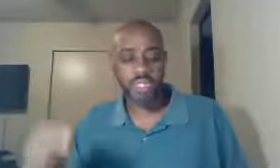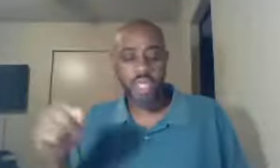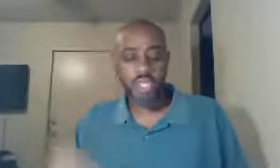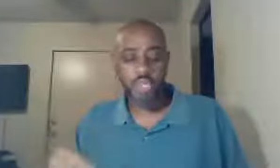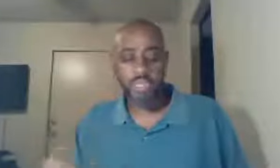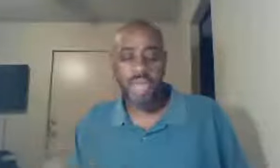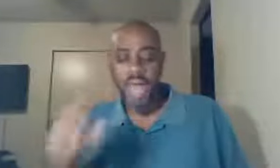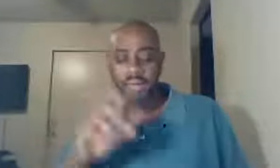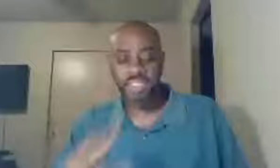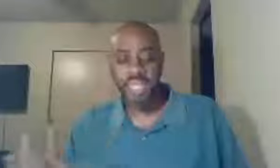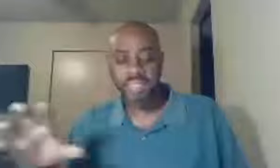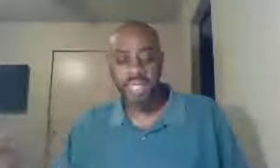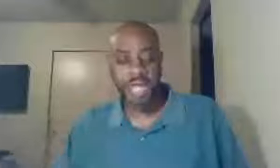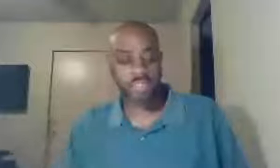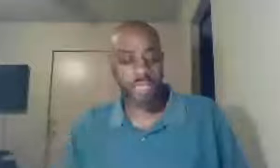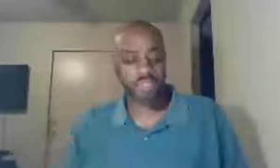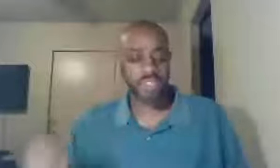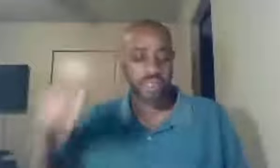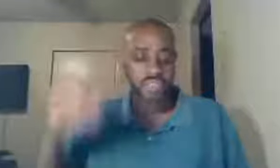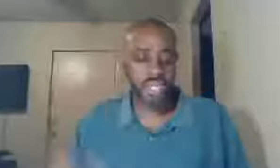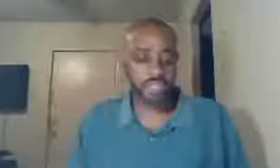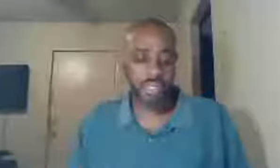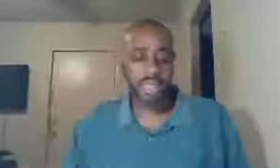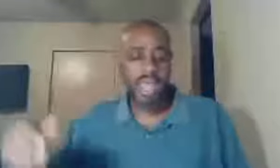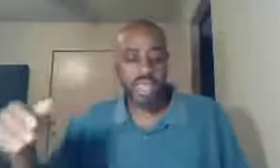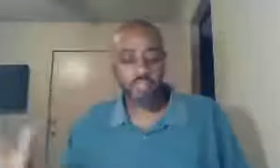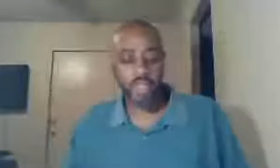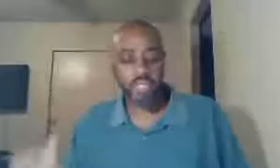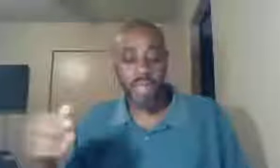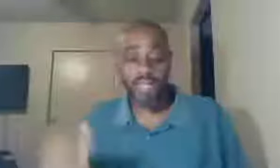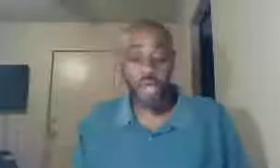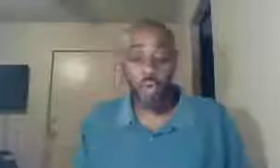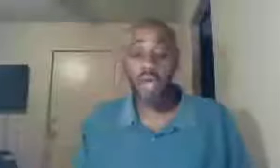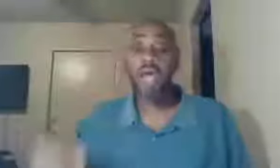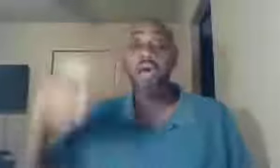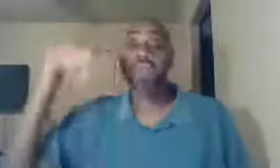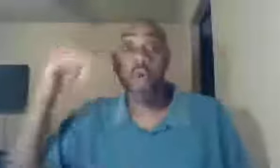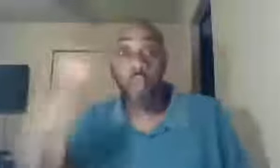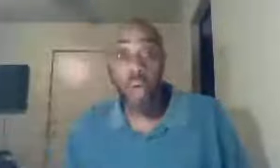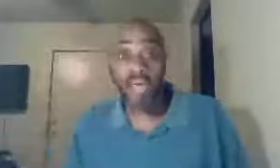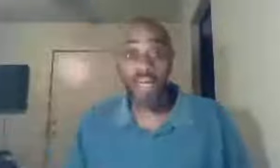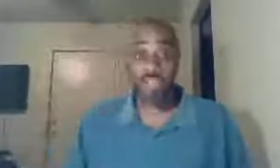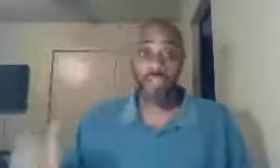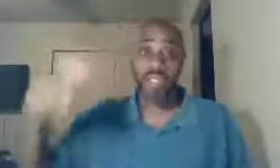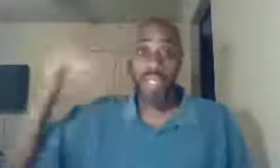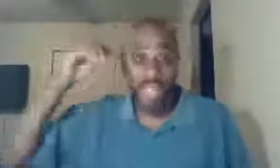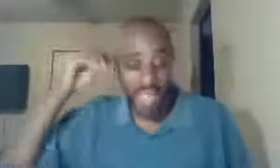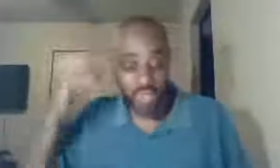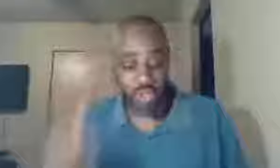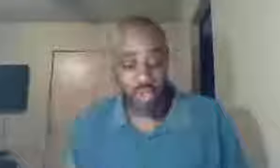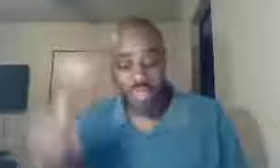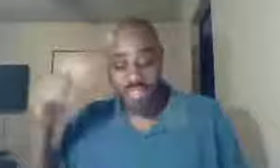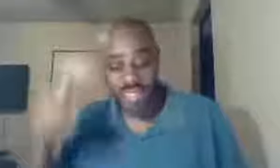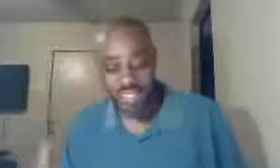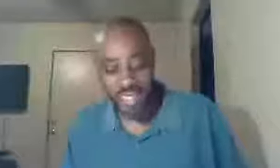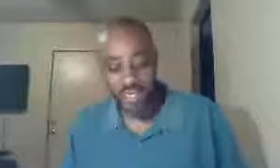humankind rejecting God's message, of judgment, as preached by Noah, for 120 years,